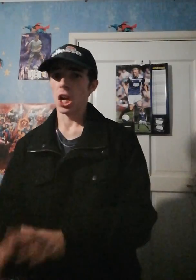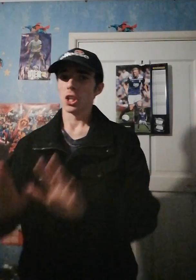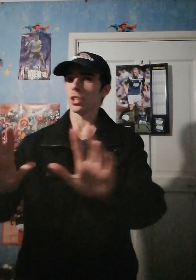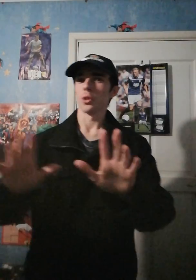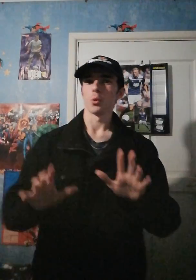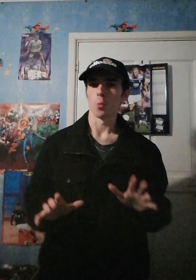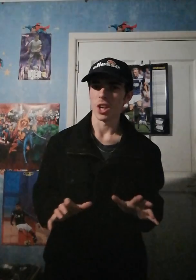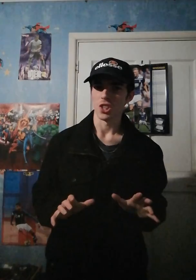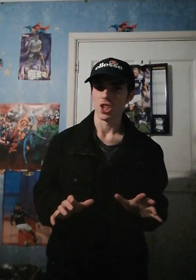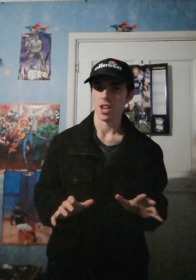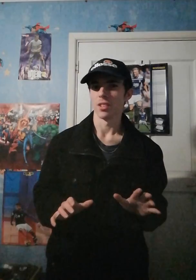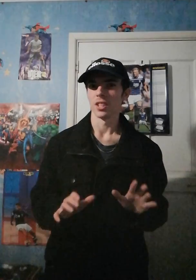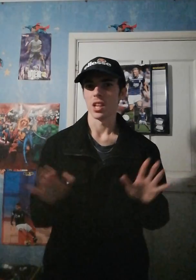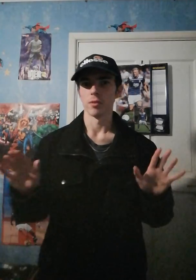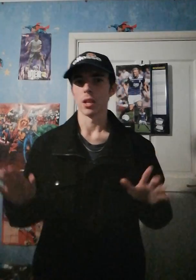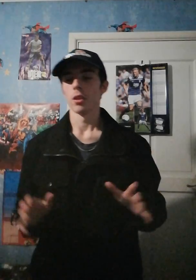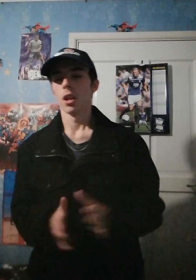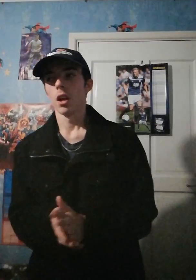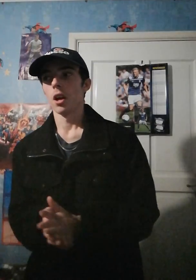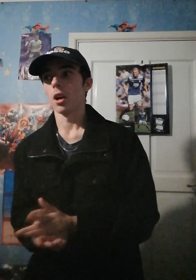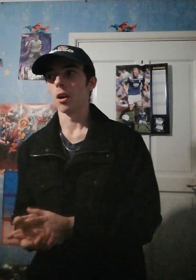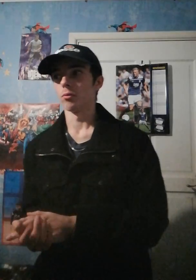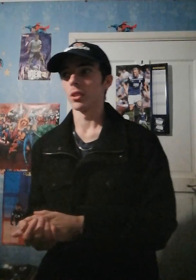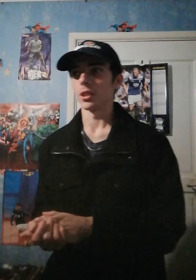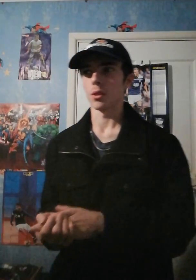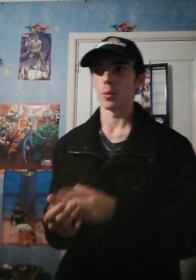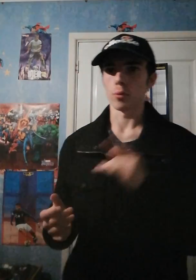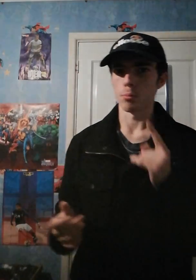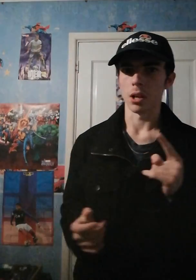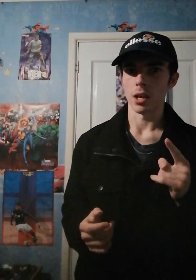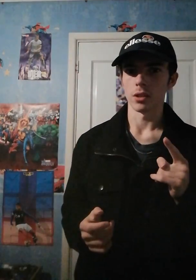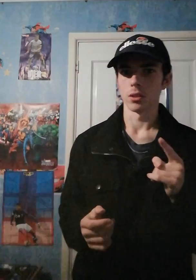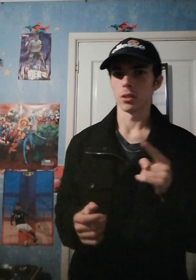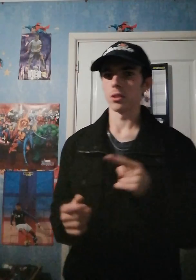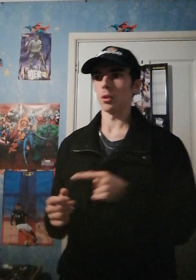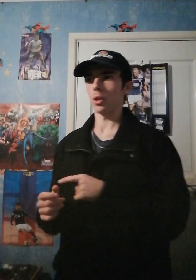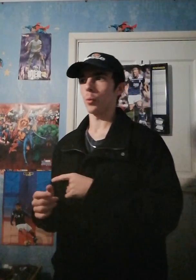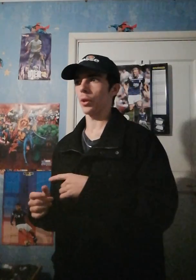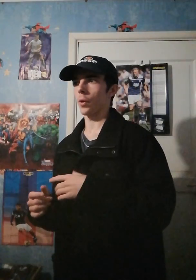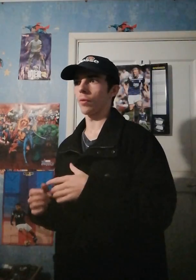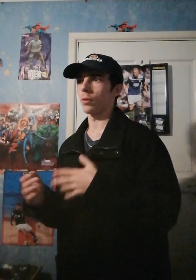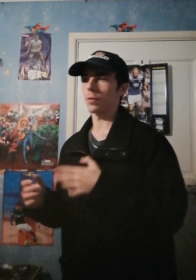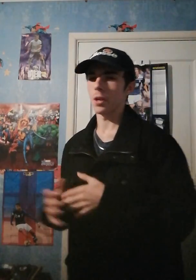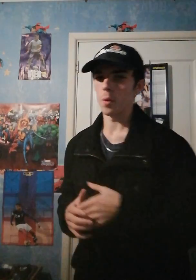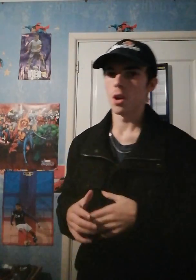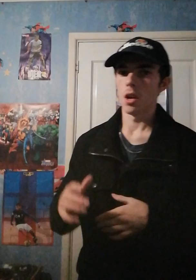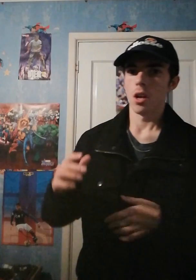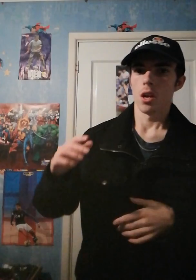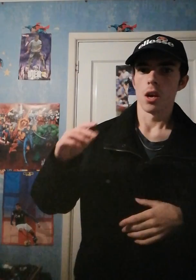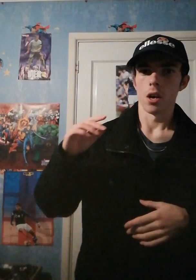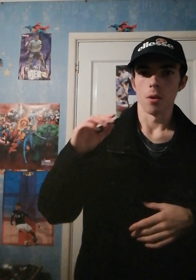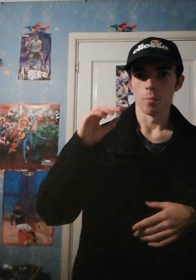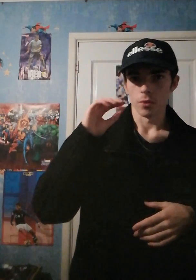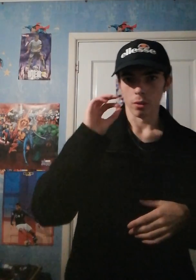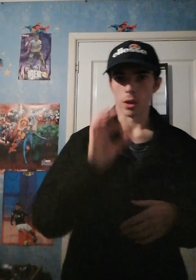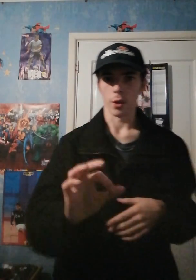You can do some weird shit in the NFL, and it's only one player, so it's not like we're going in for a few. So, I reckon,